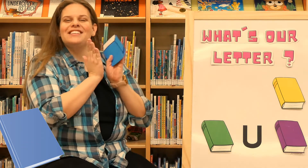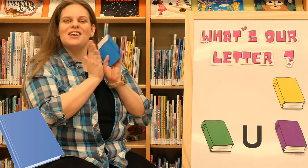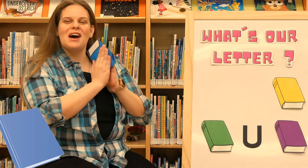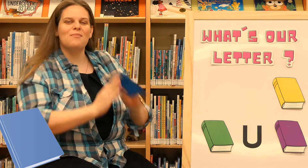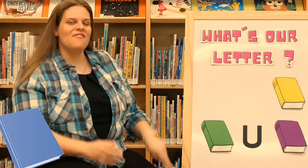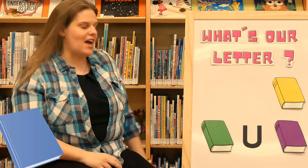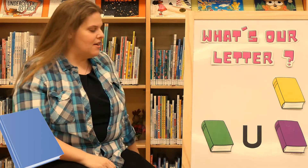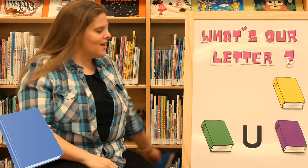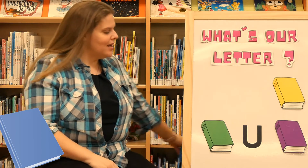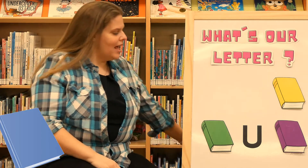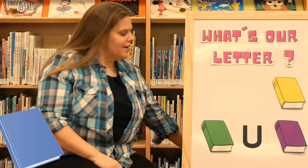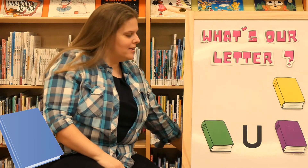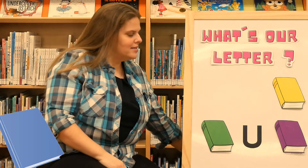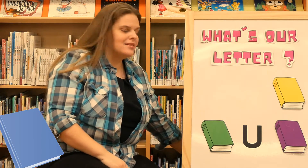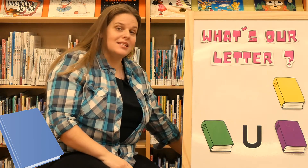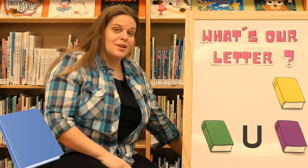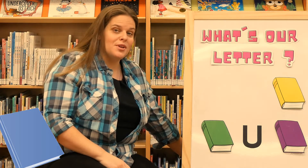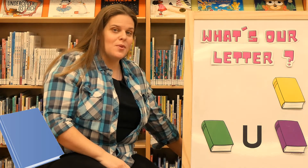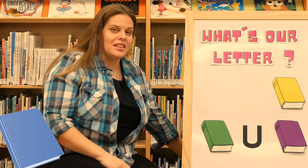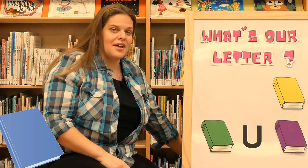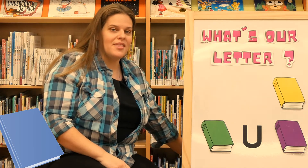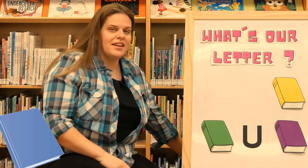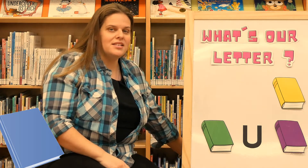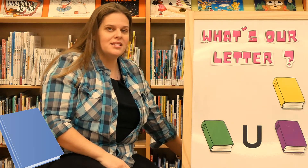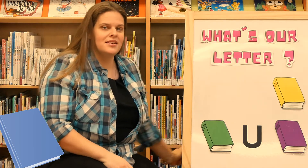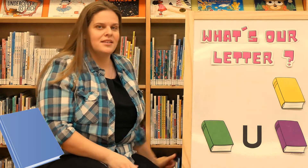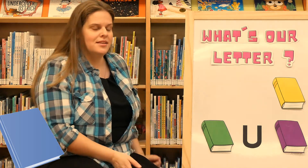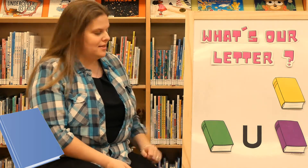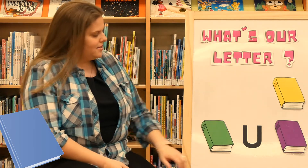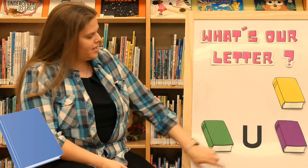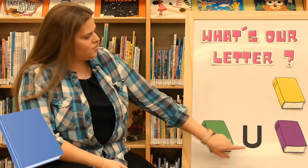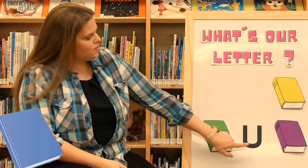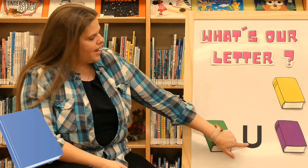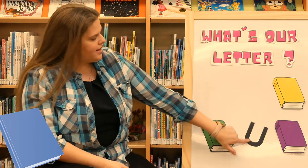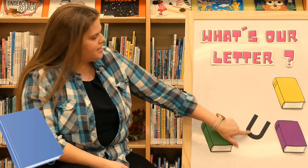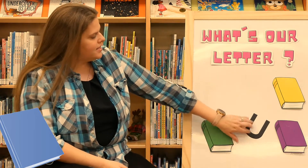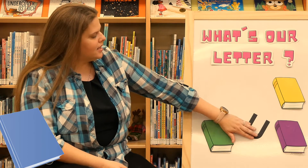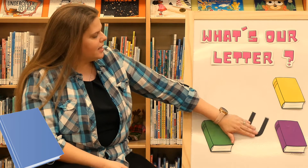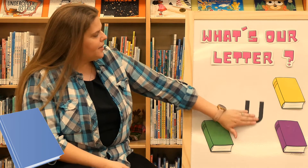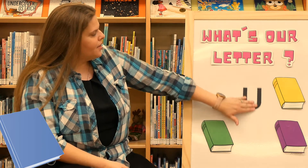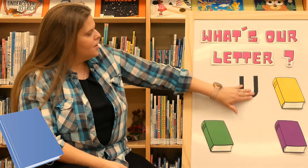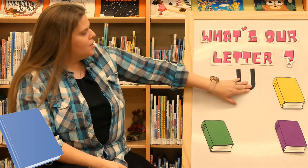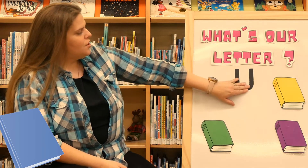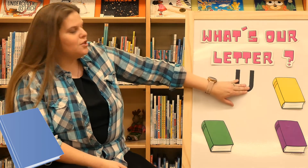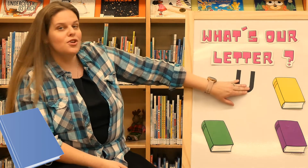Good job. We found our letter. Does anyone know what letter that is? That's right. This is the letter U.